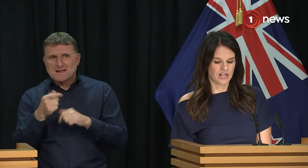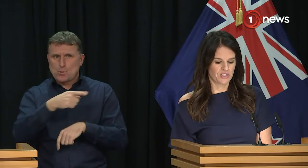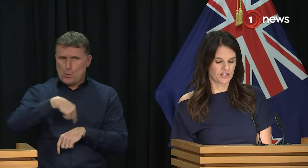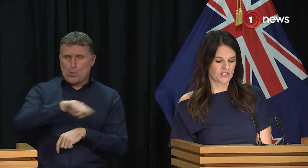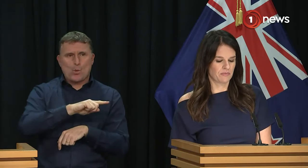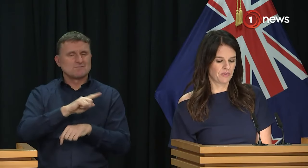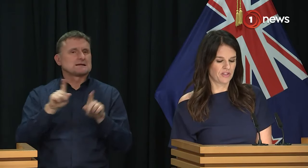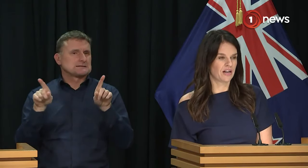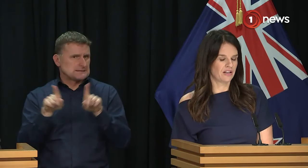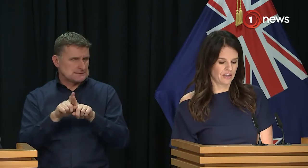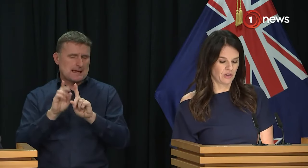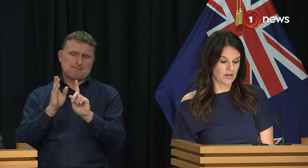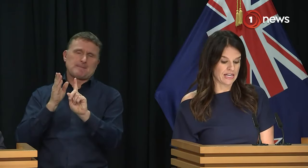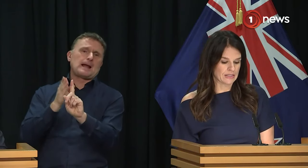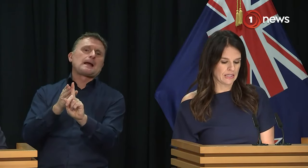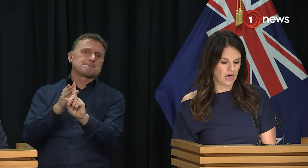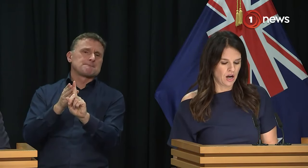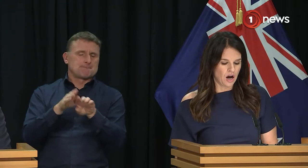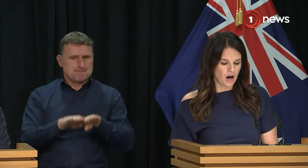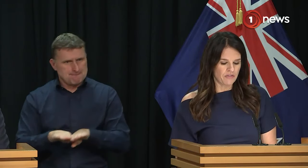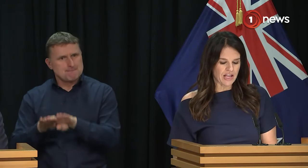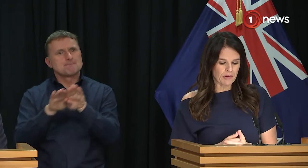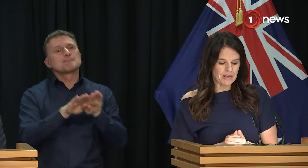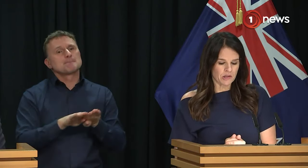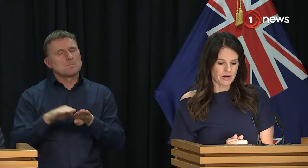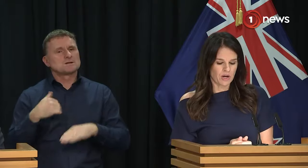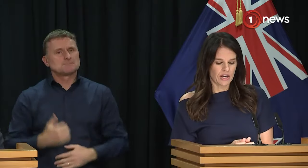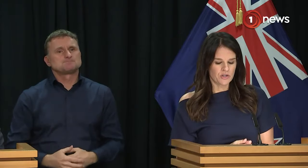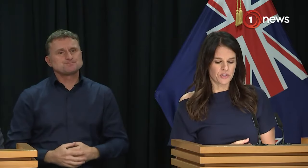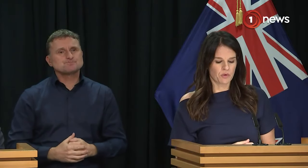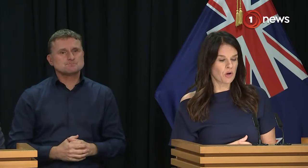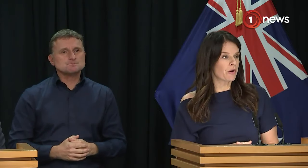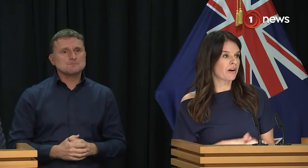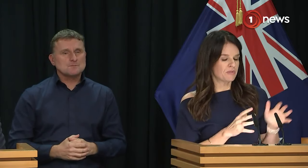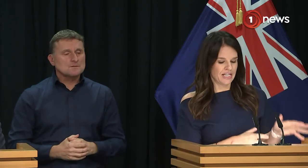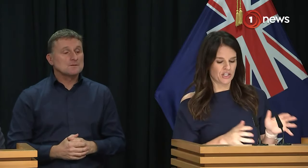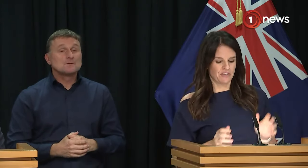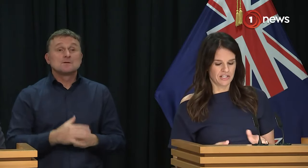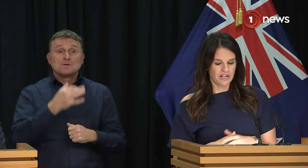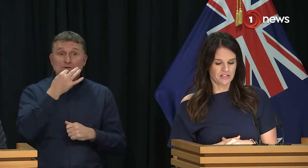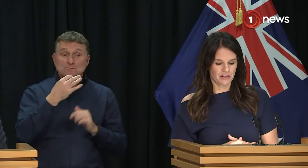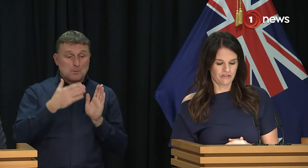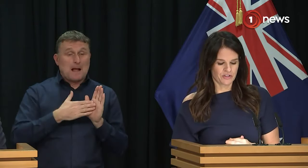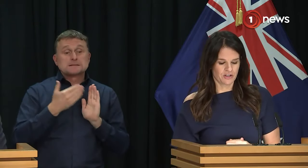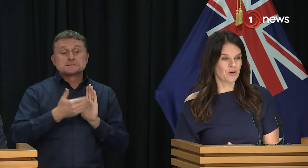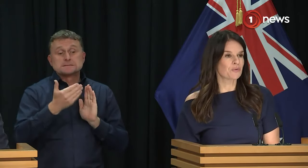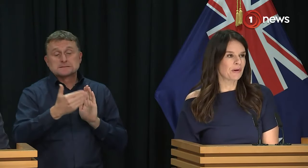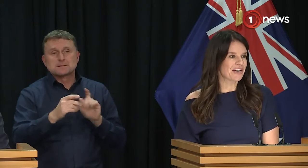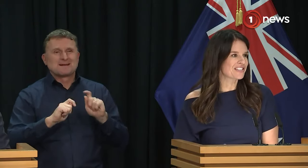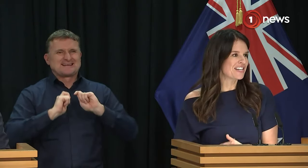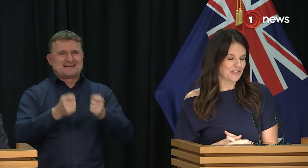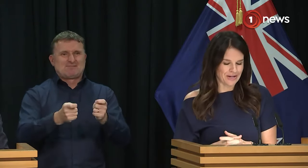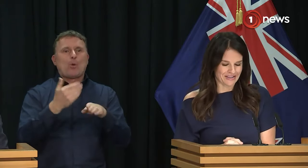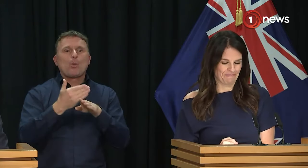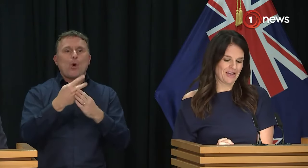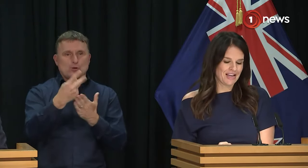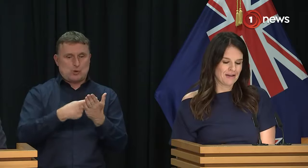and the education system that we need. Over the coming months, I'll be introducing work programmes in each of these areas, the first of which will